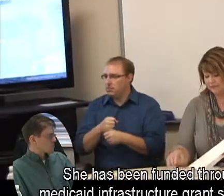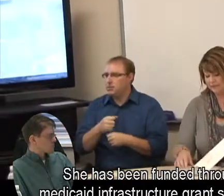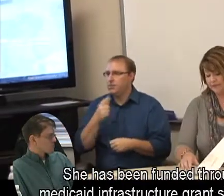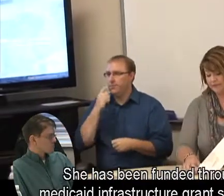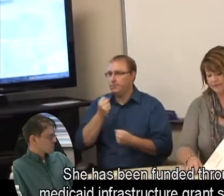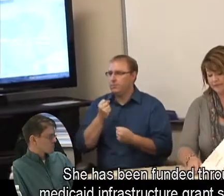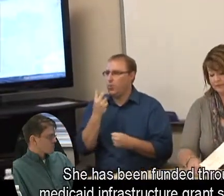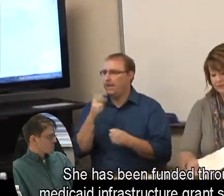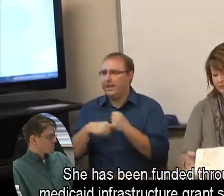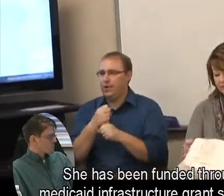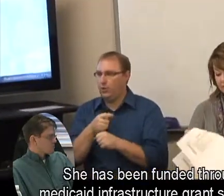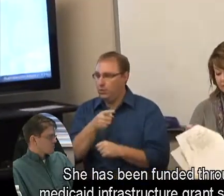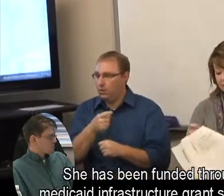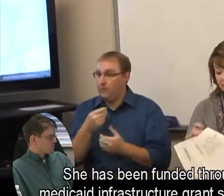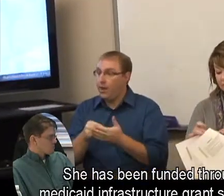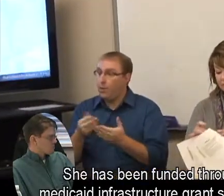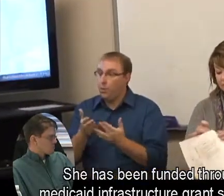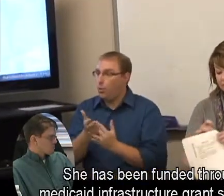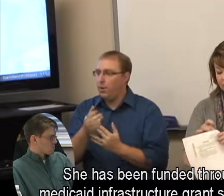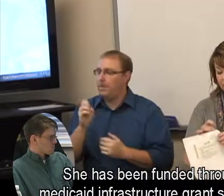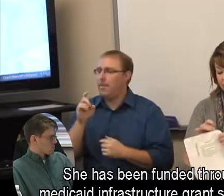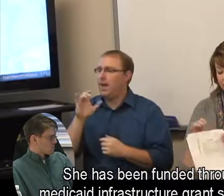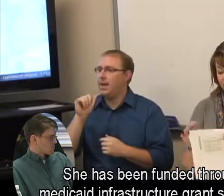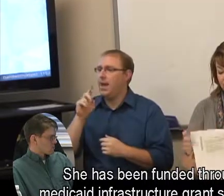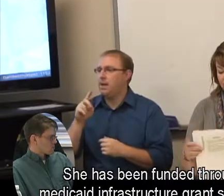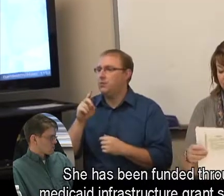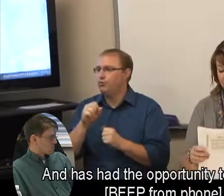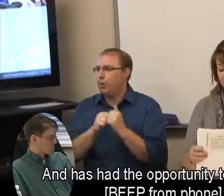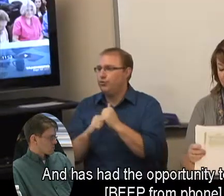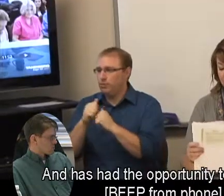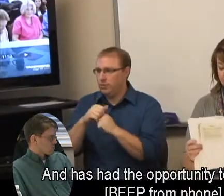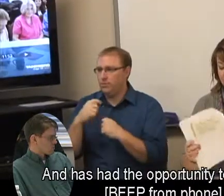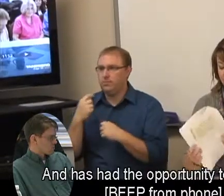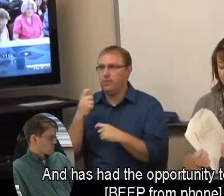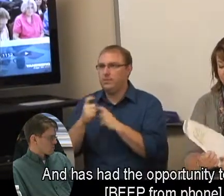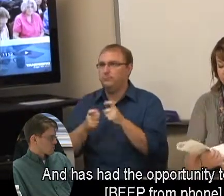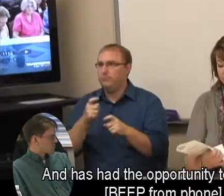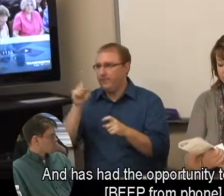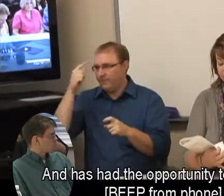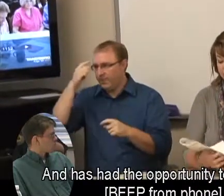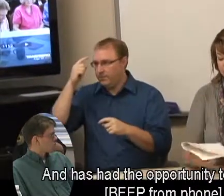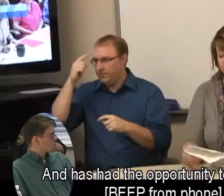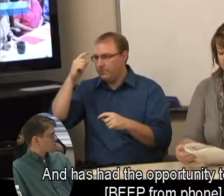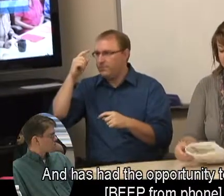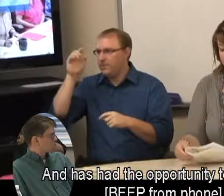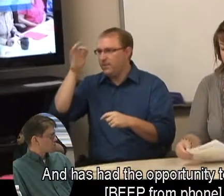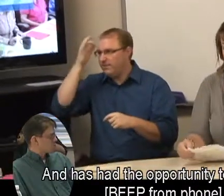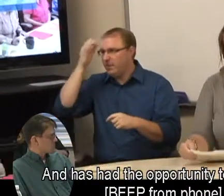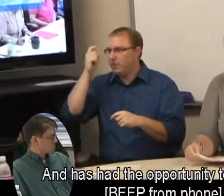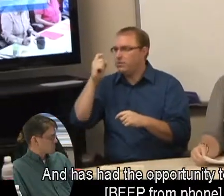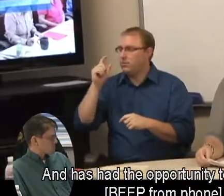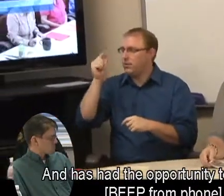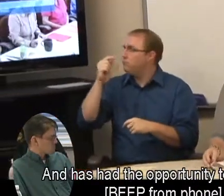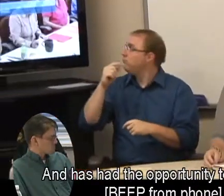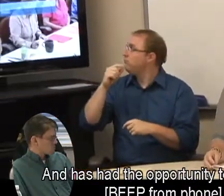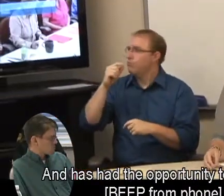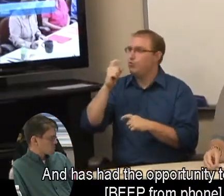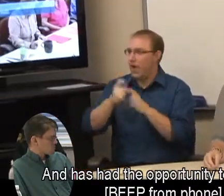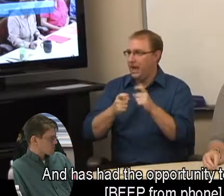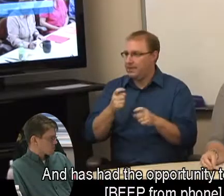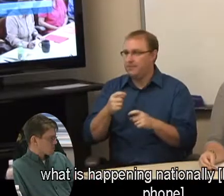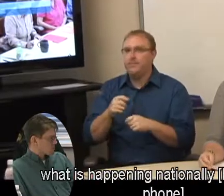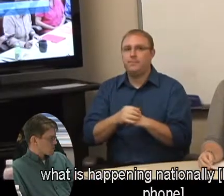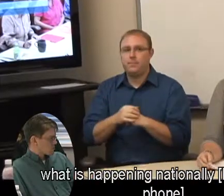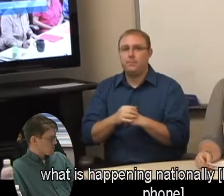funded through the Medicaid Infrastructure Grant since 2008, and has had the opportunity to focus on and research